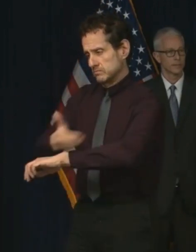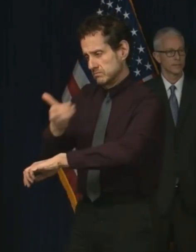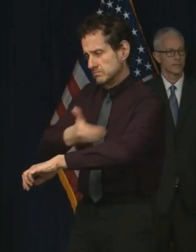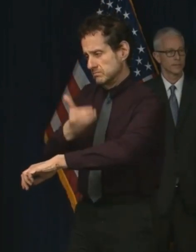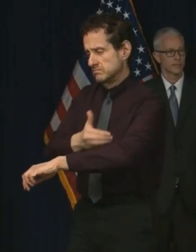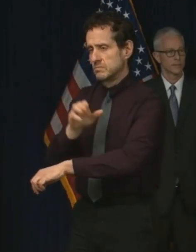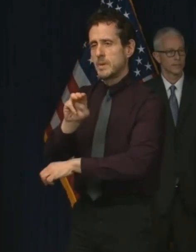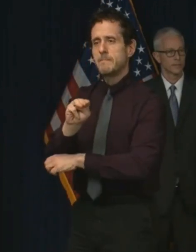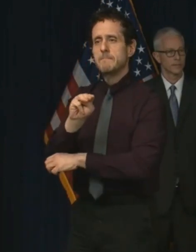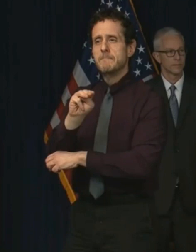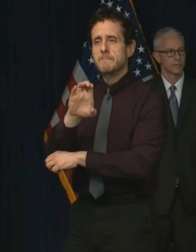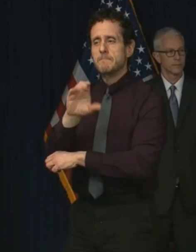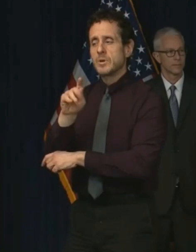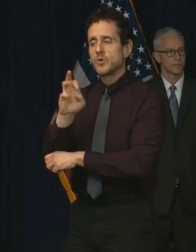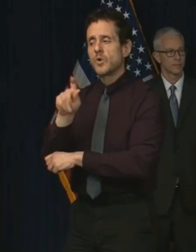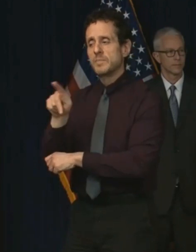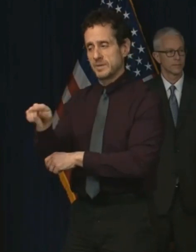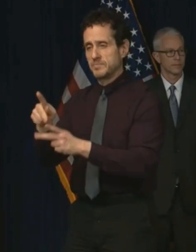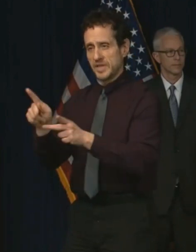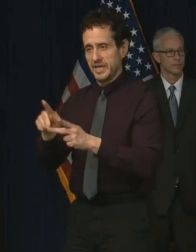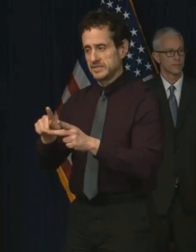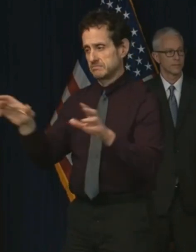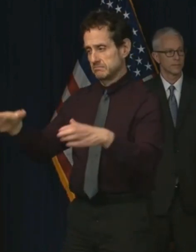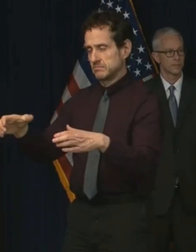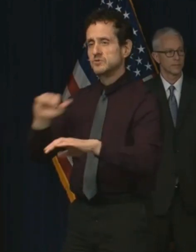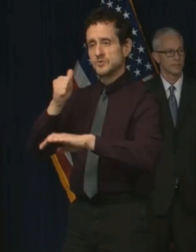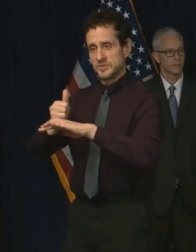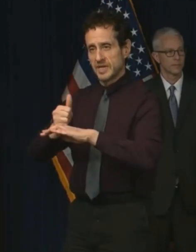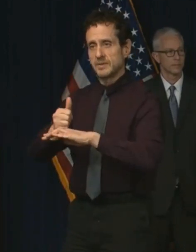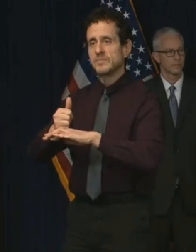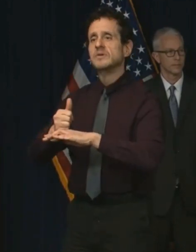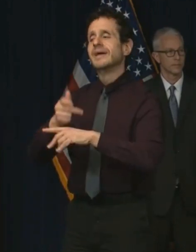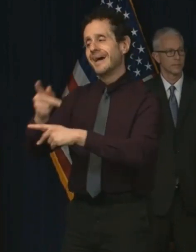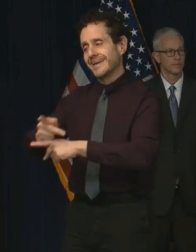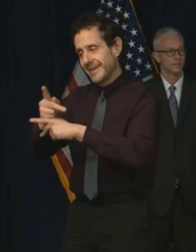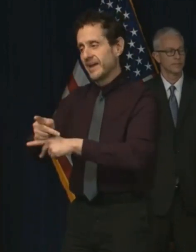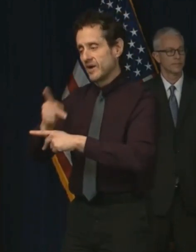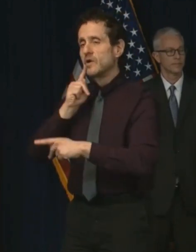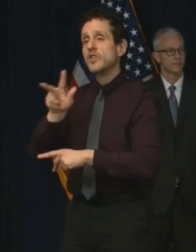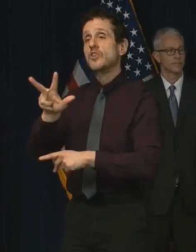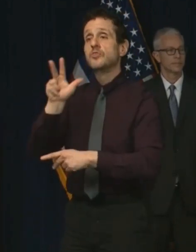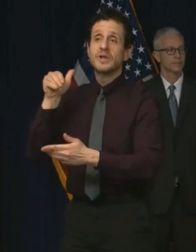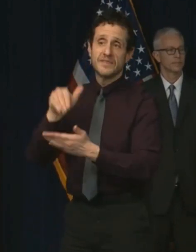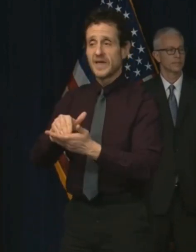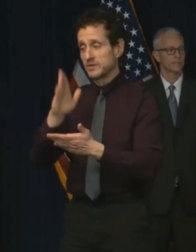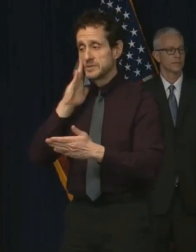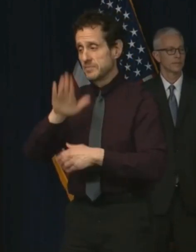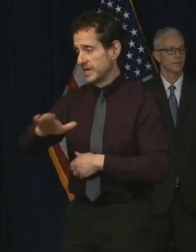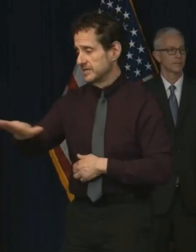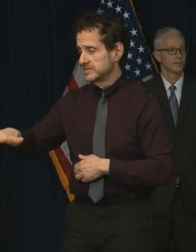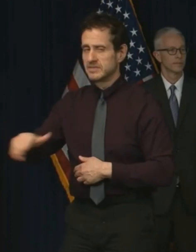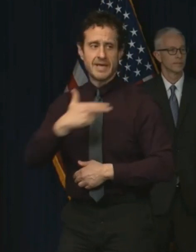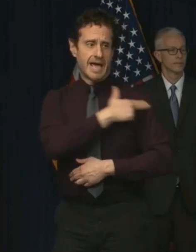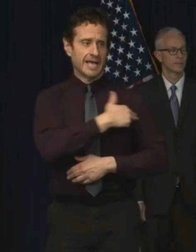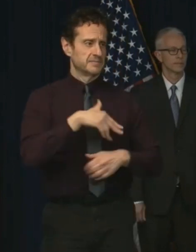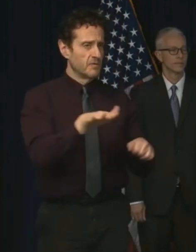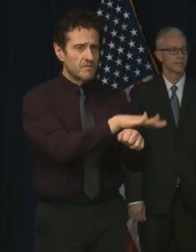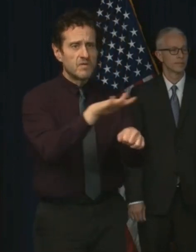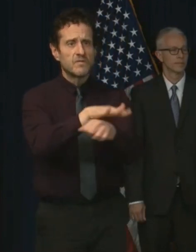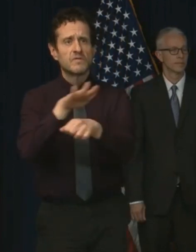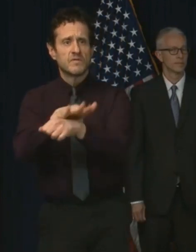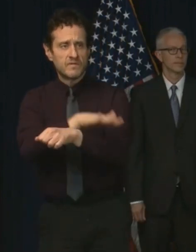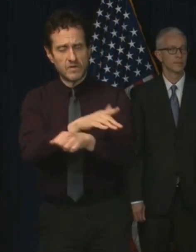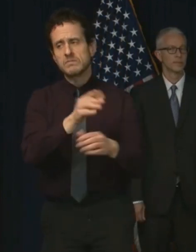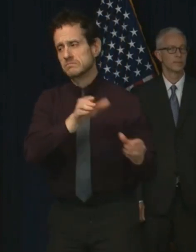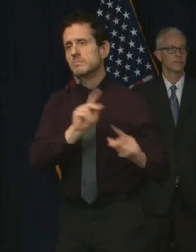into an alternative care site with the goal of 3,000 beds in order to relieve the strain on our hospital resources.